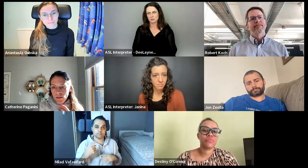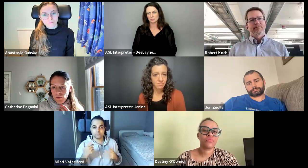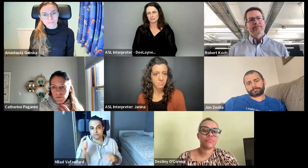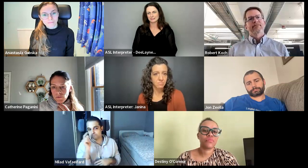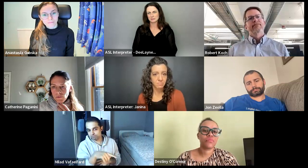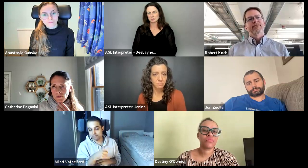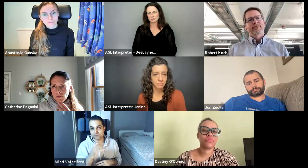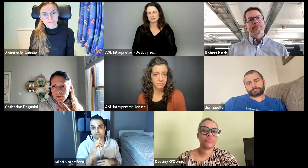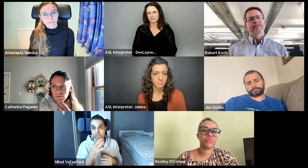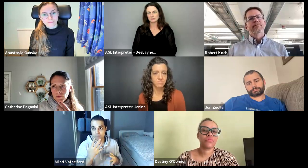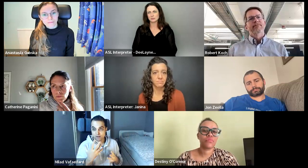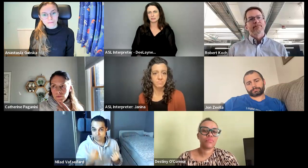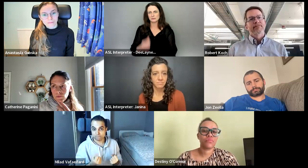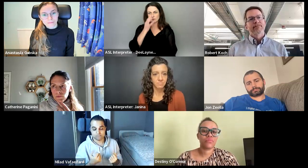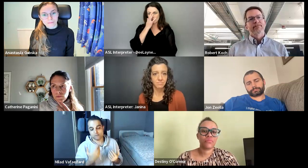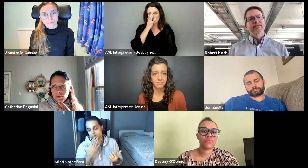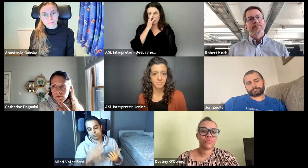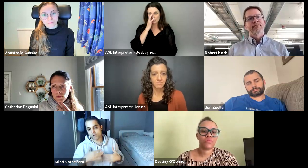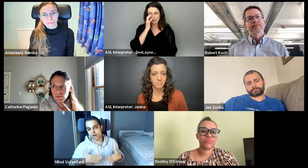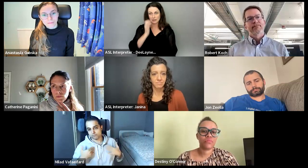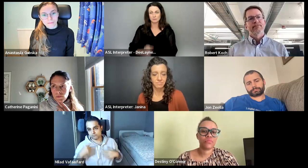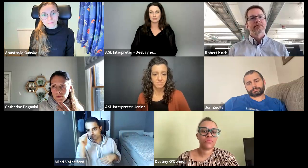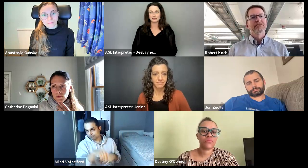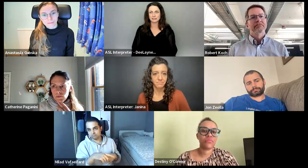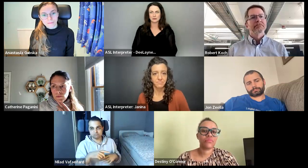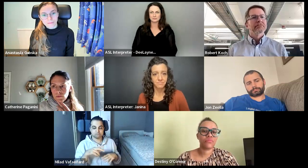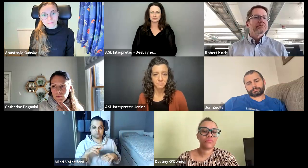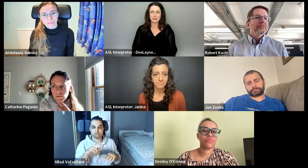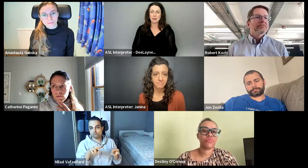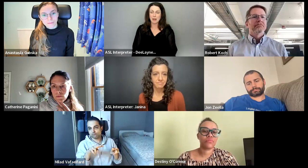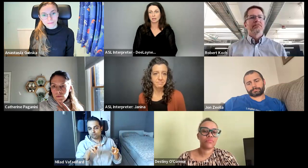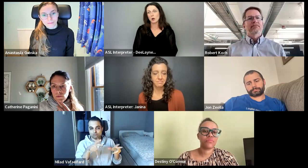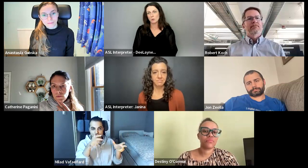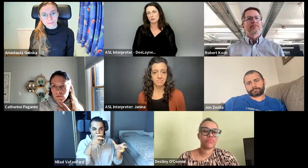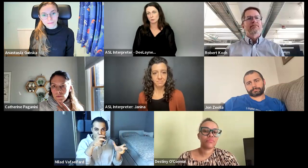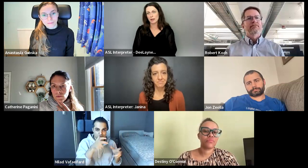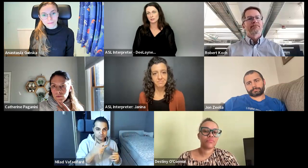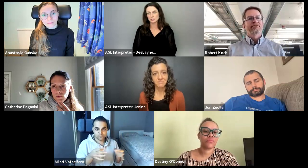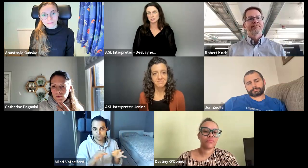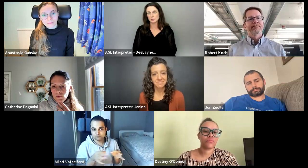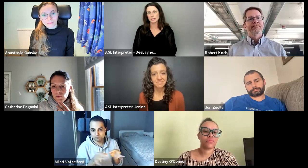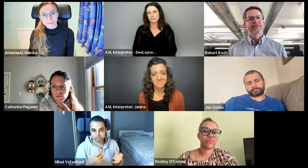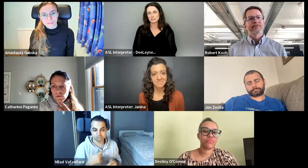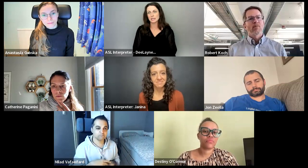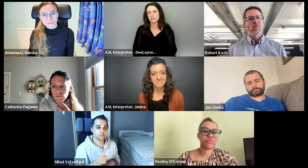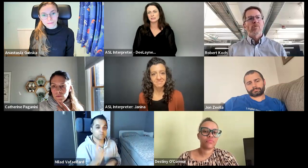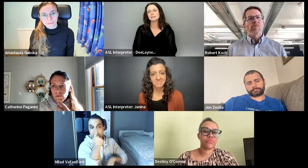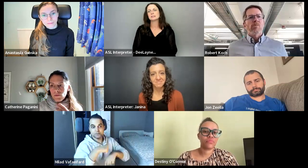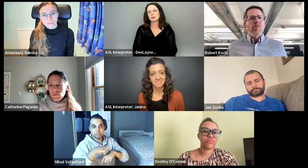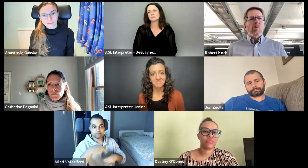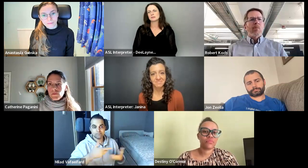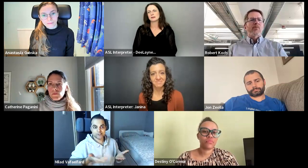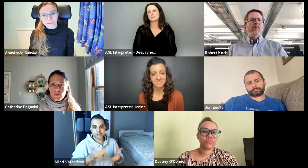or some sort of accessibility for that. Um, but you know, I'm happy to go either way, just to see what I can see